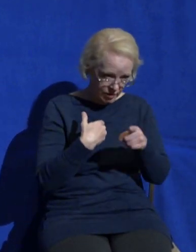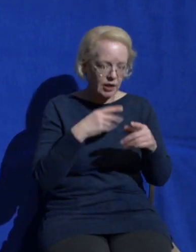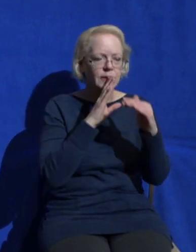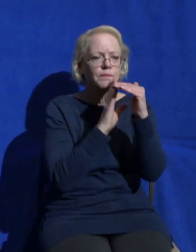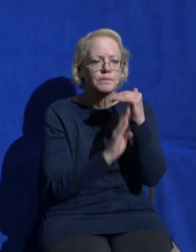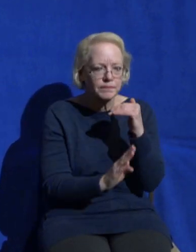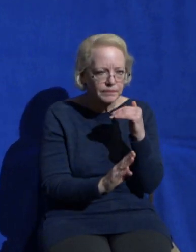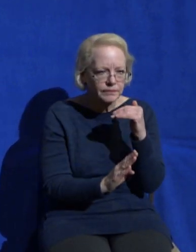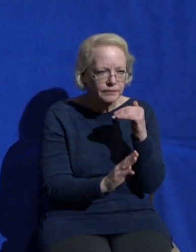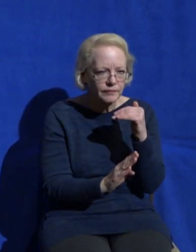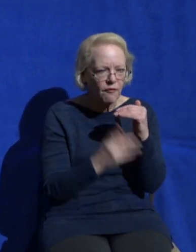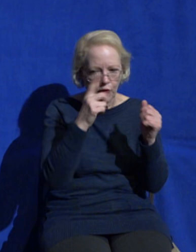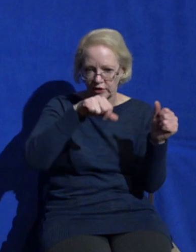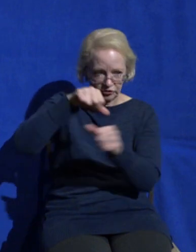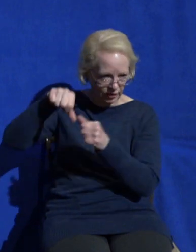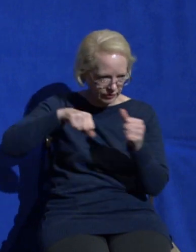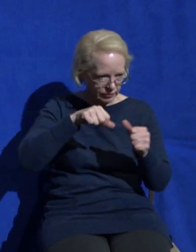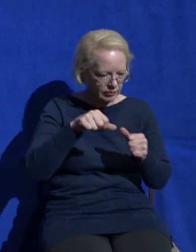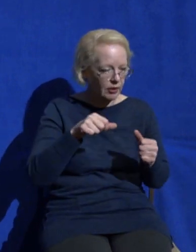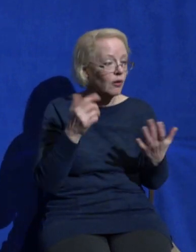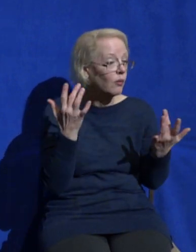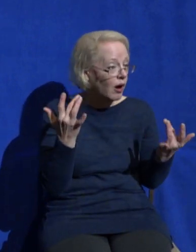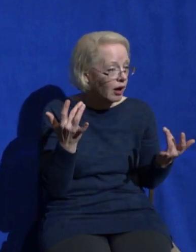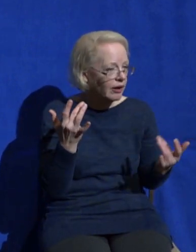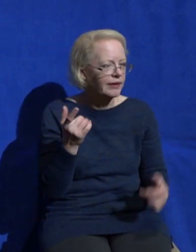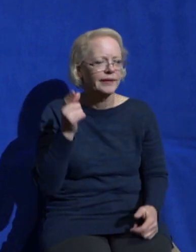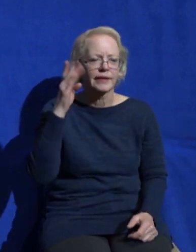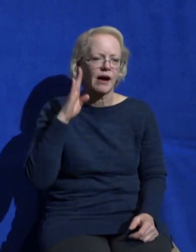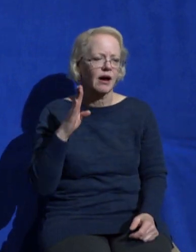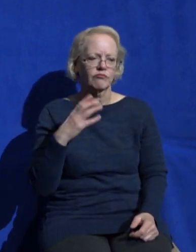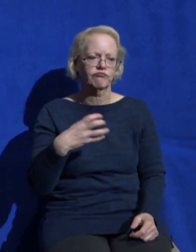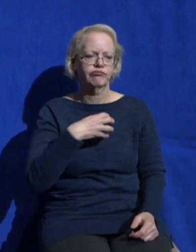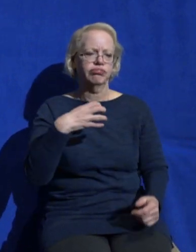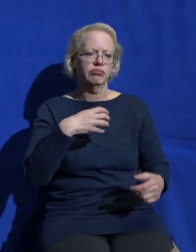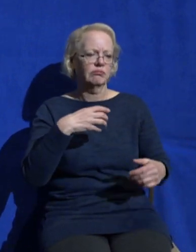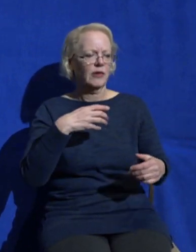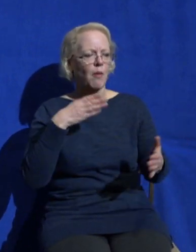one another for God opposes the proud but gives grace to the humble